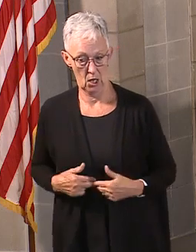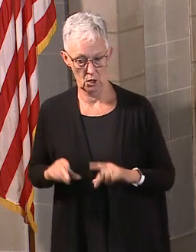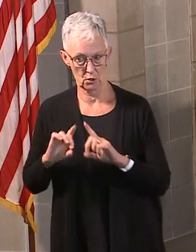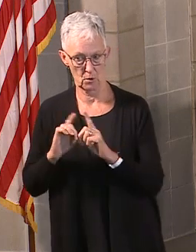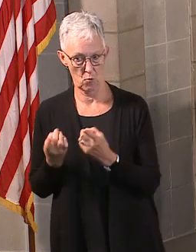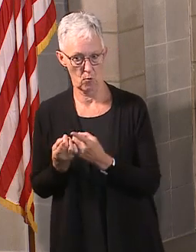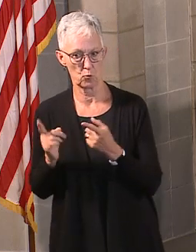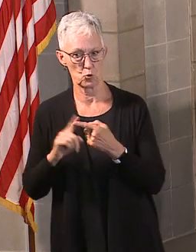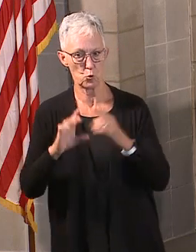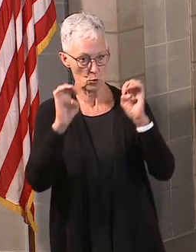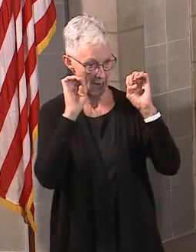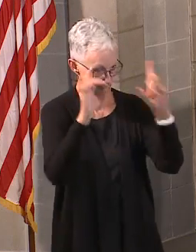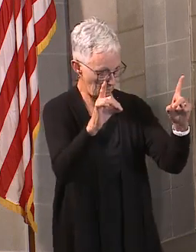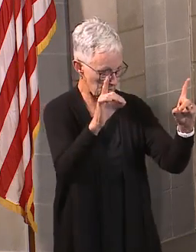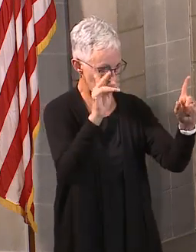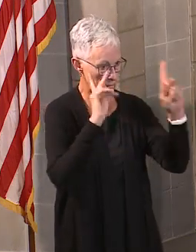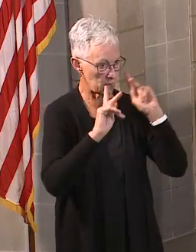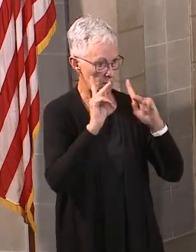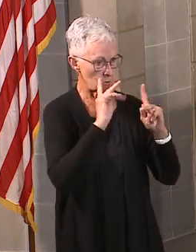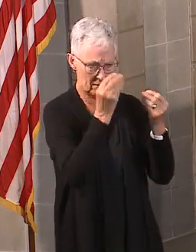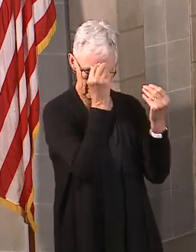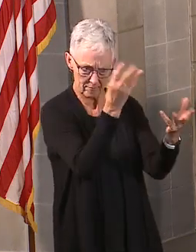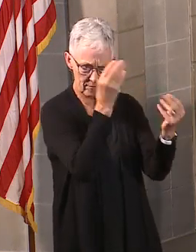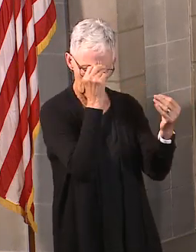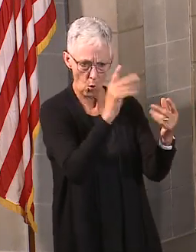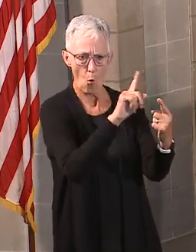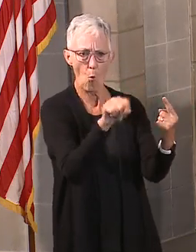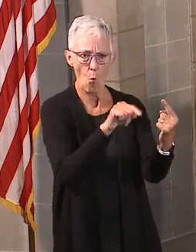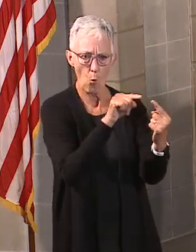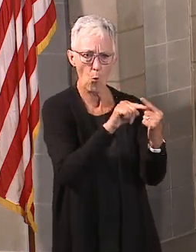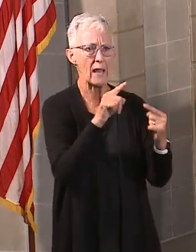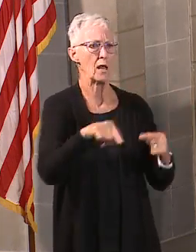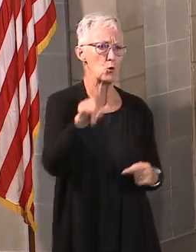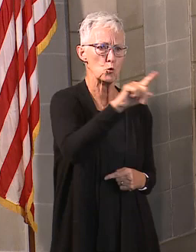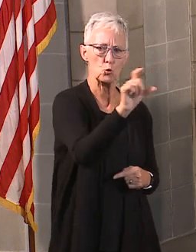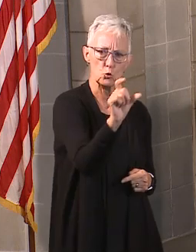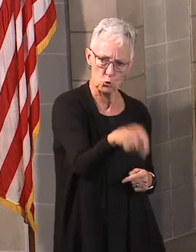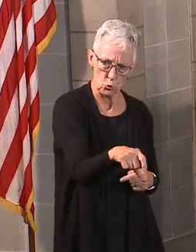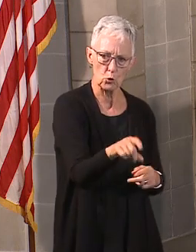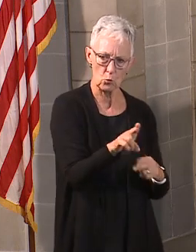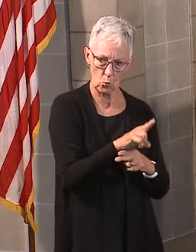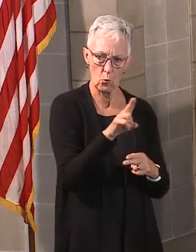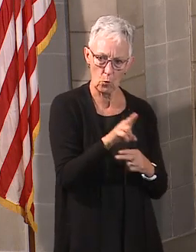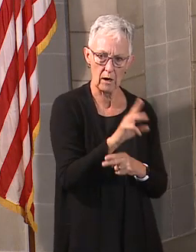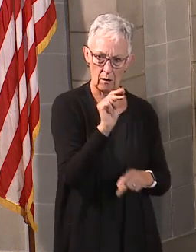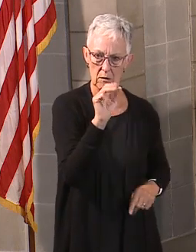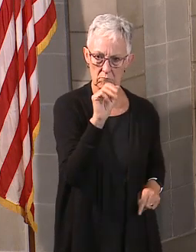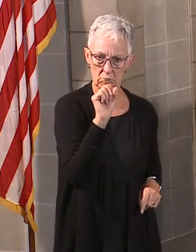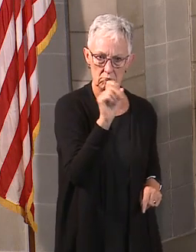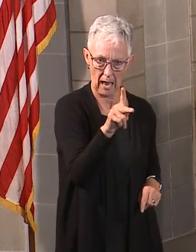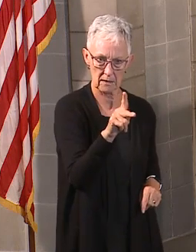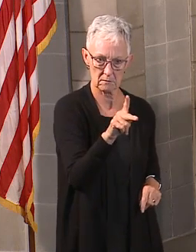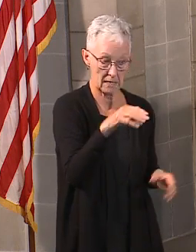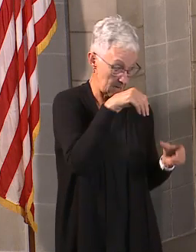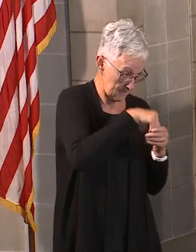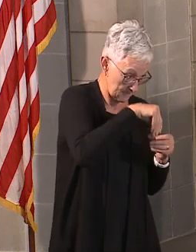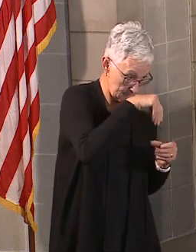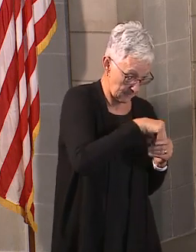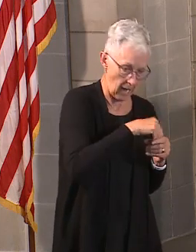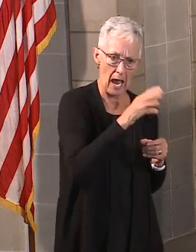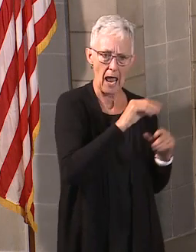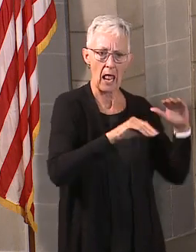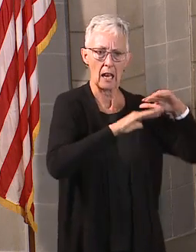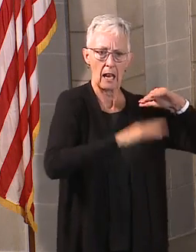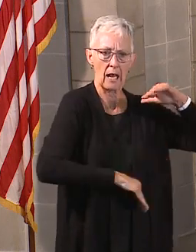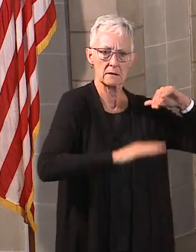when you should use a mask. You know, if you're going to be closer than six feet in an enclosed space, that's when you should use a mask. But we're not